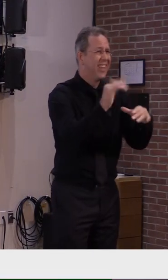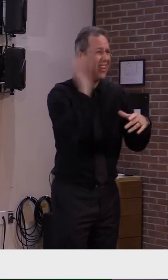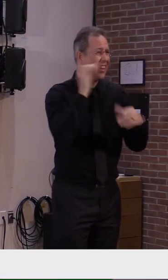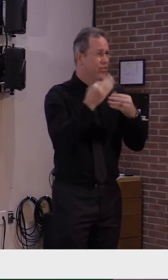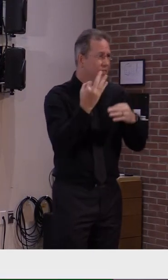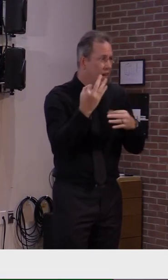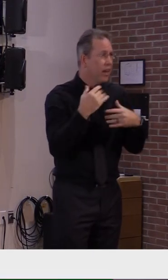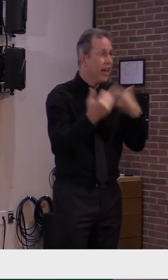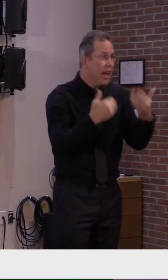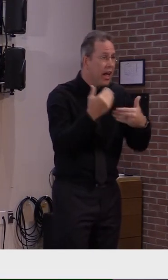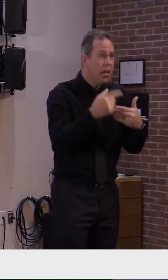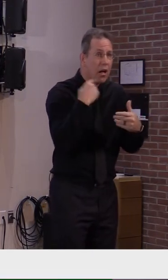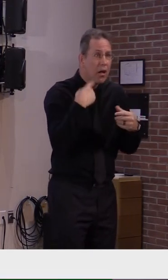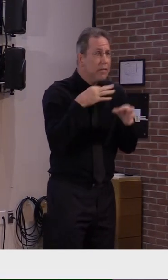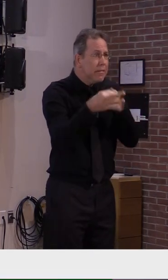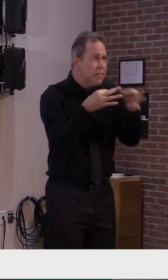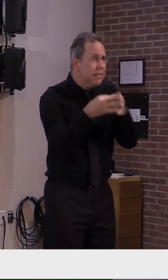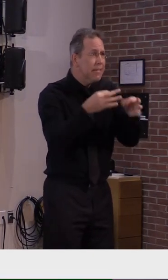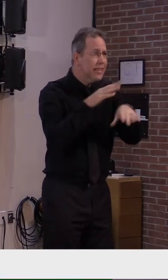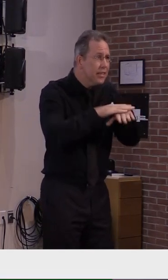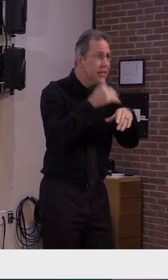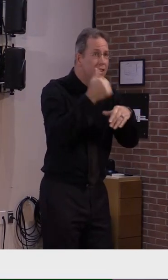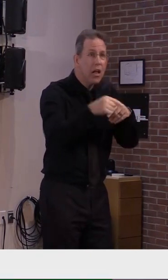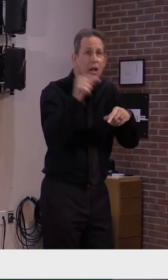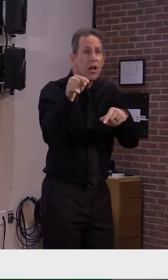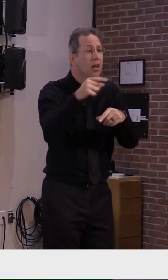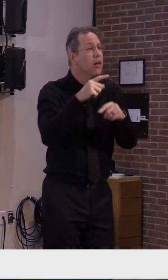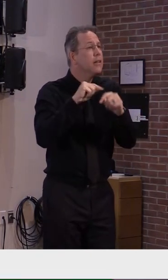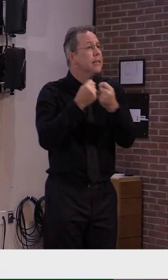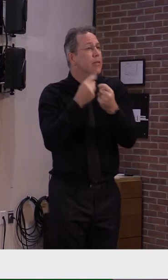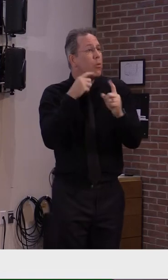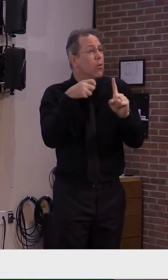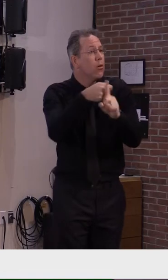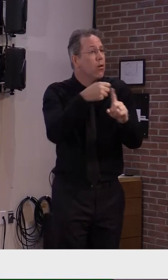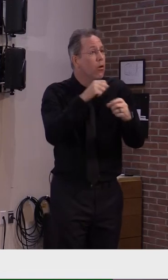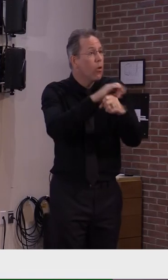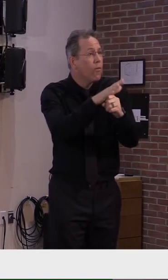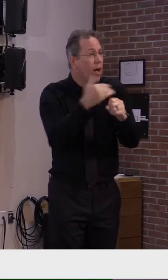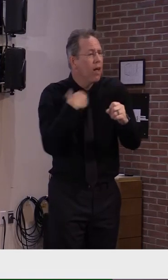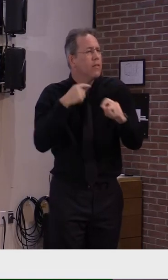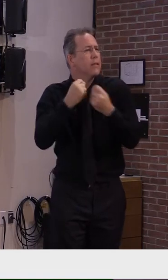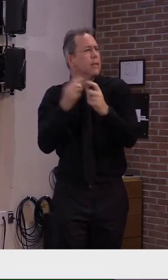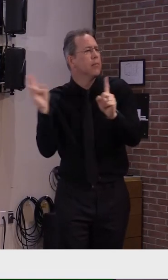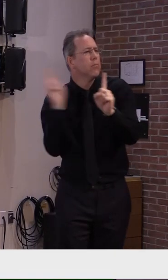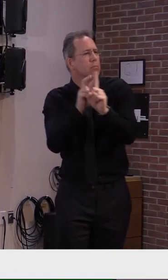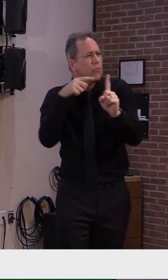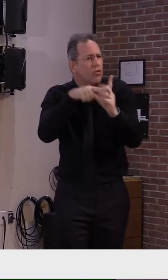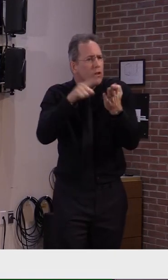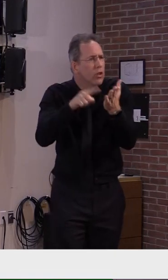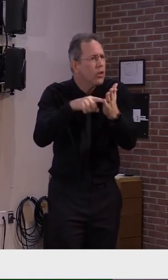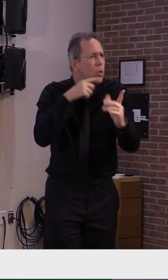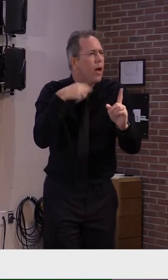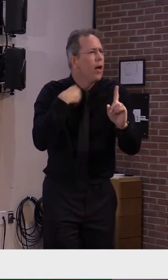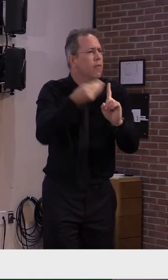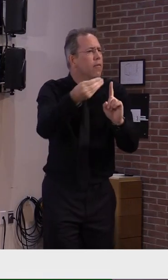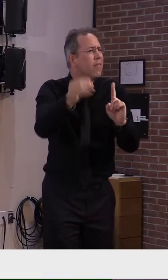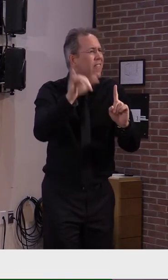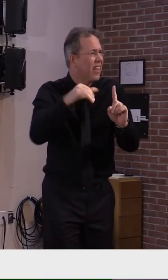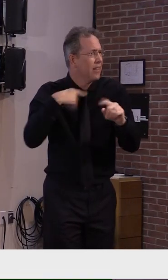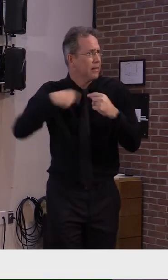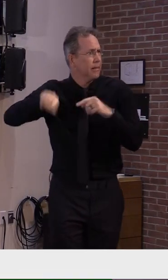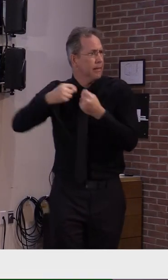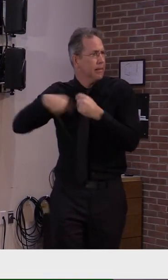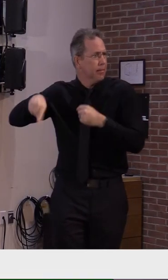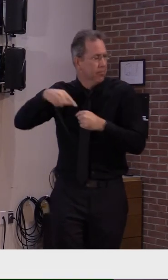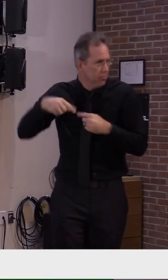areas of our contact tracing team tells us is driving the spread. What was